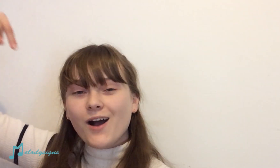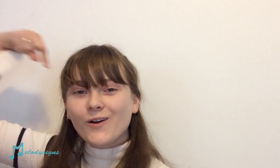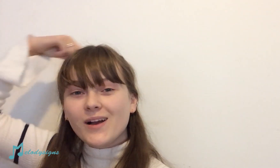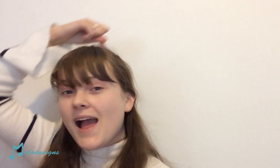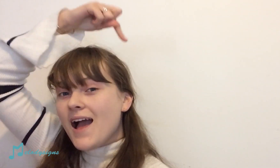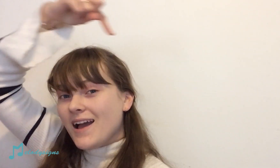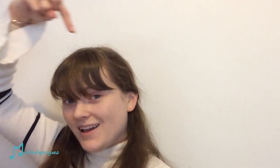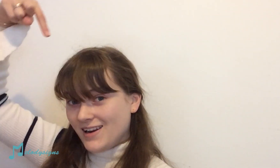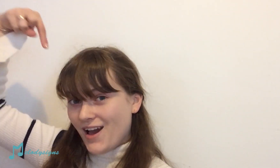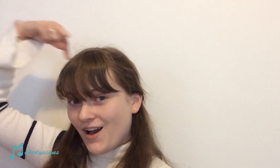Halo